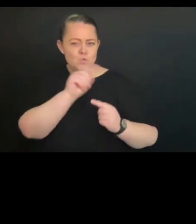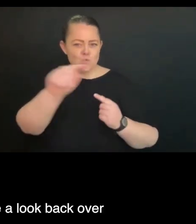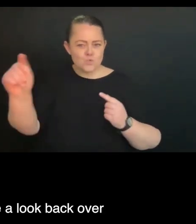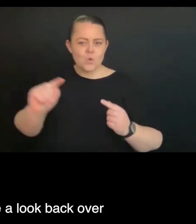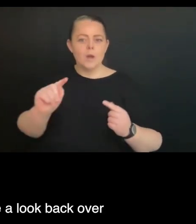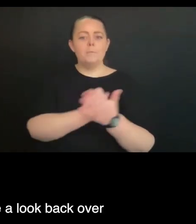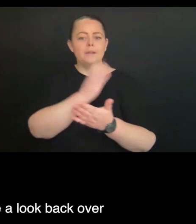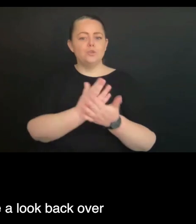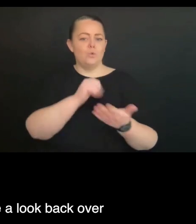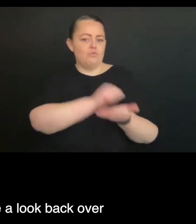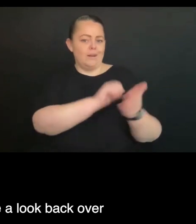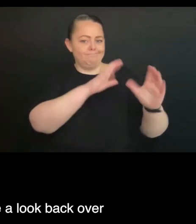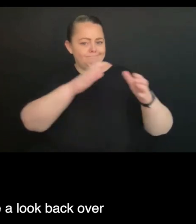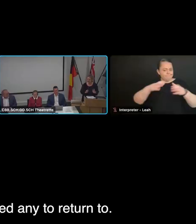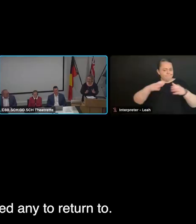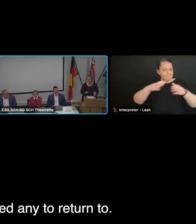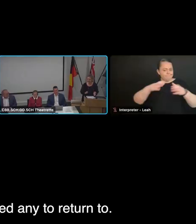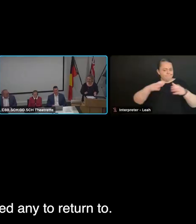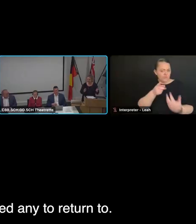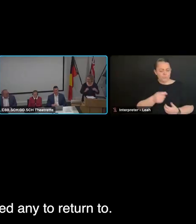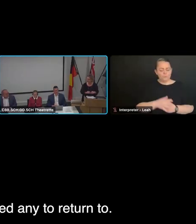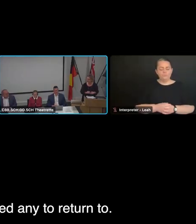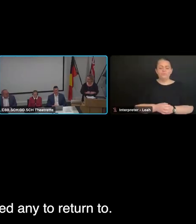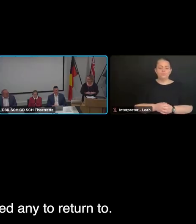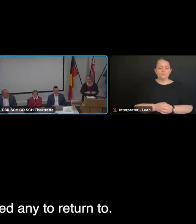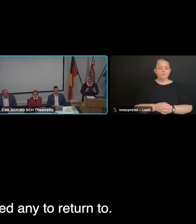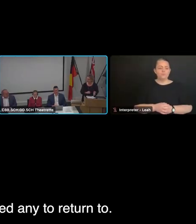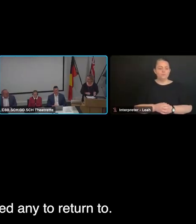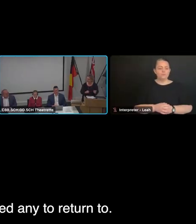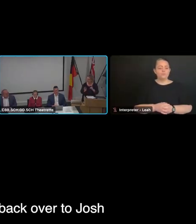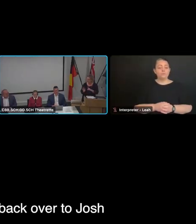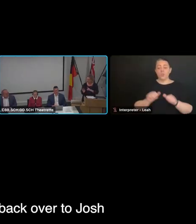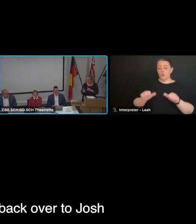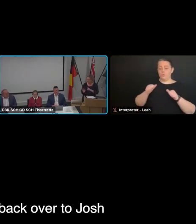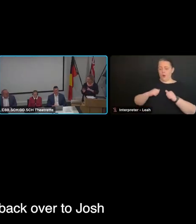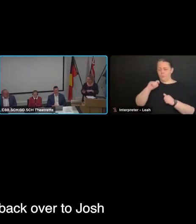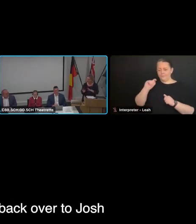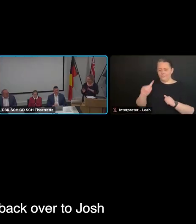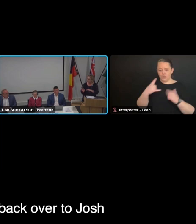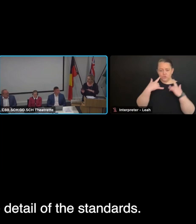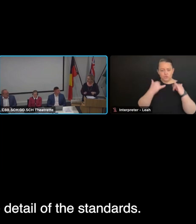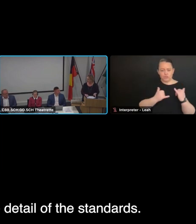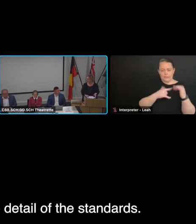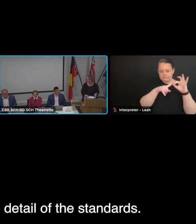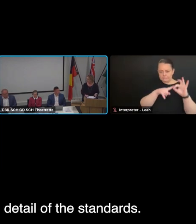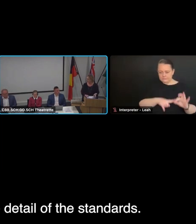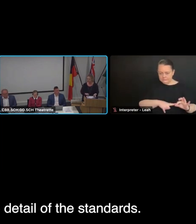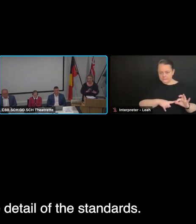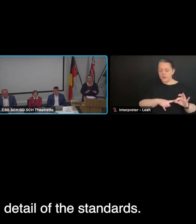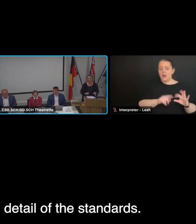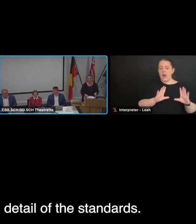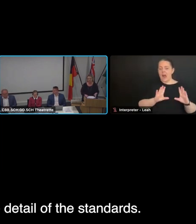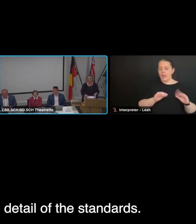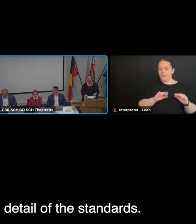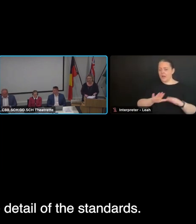All right, I'll sit down now, have a look back over the questions and see if we've missed any to return to, but then in meantime, I'll hand back over to Josh and Margaret